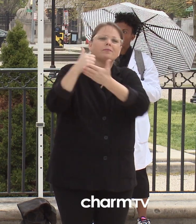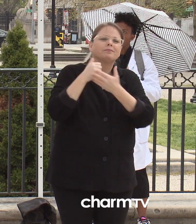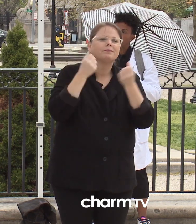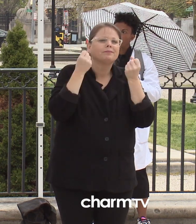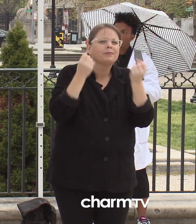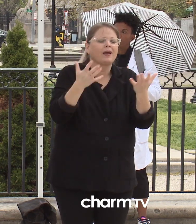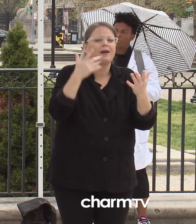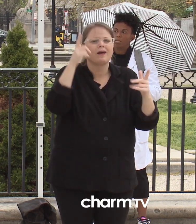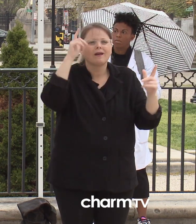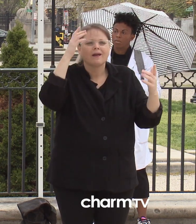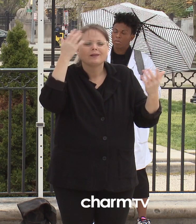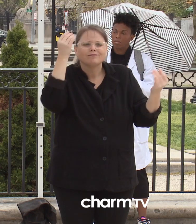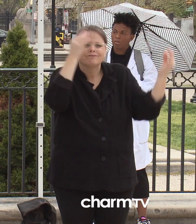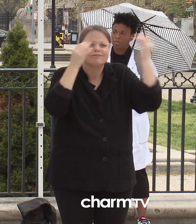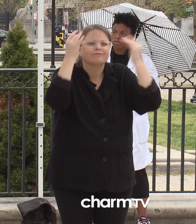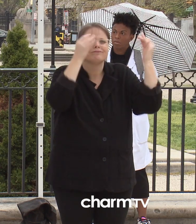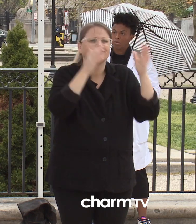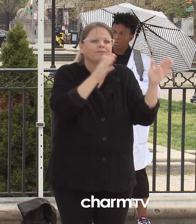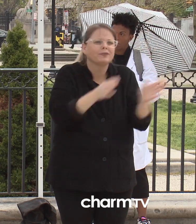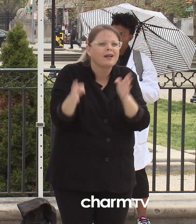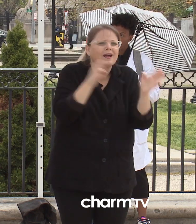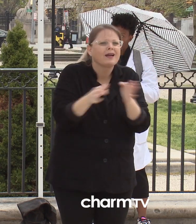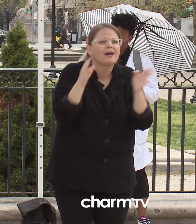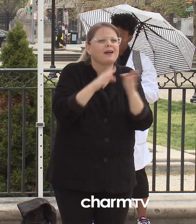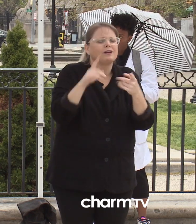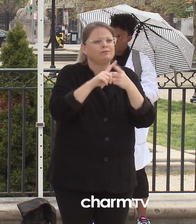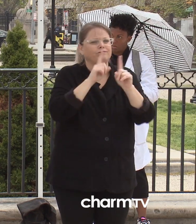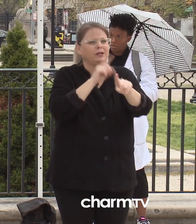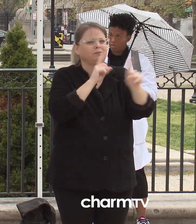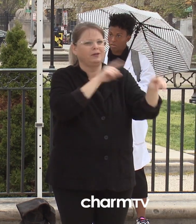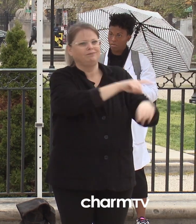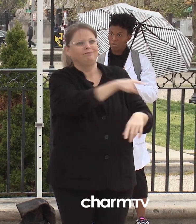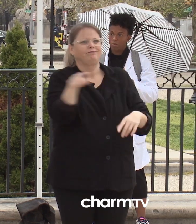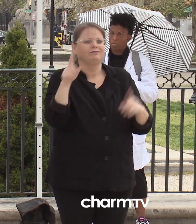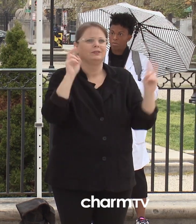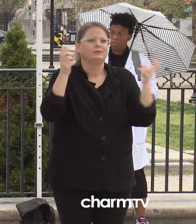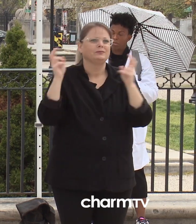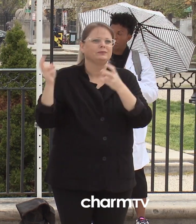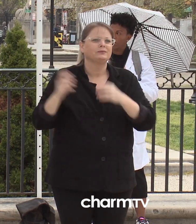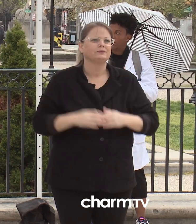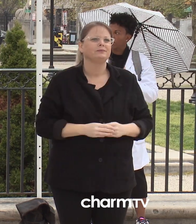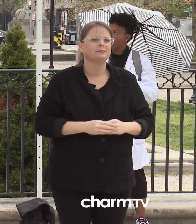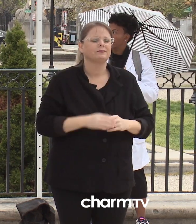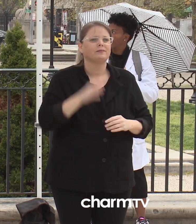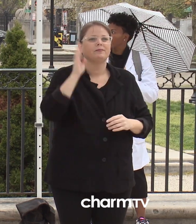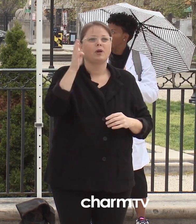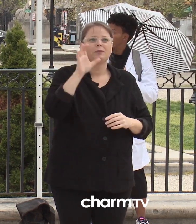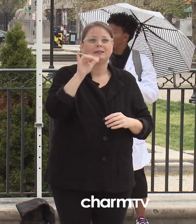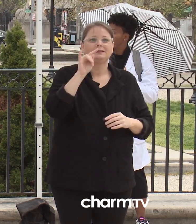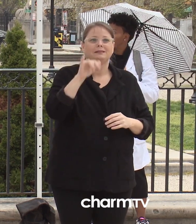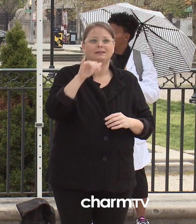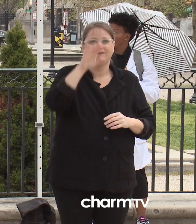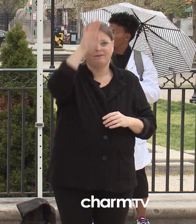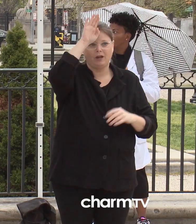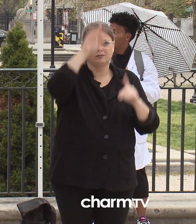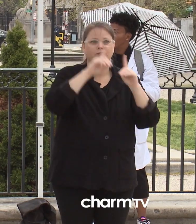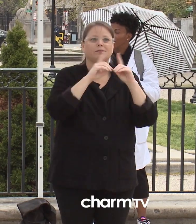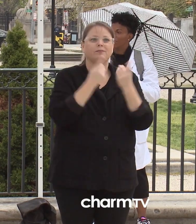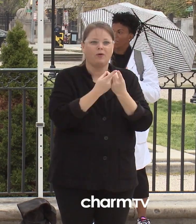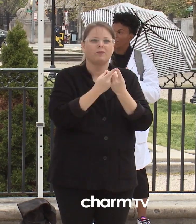-19 response. Now I will have Chief Niles Ford from the Baltimore City Fire Department come up and provide updates.